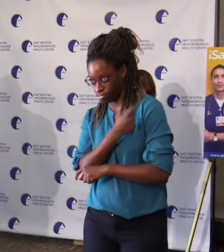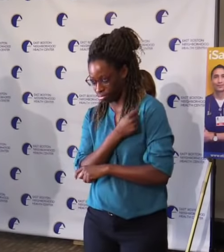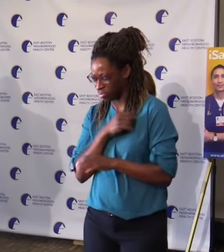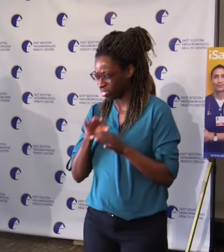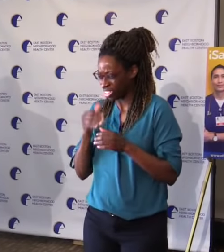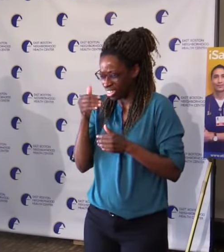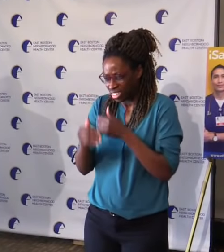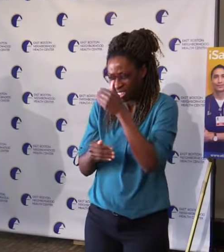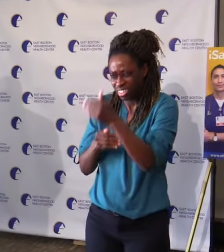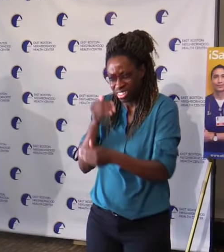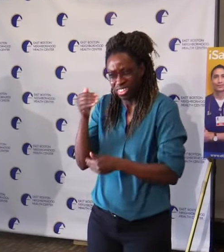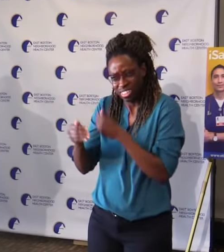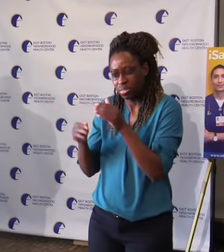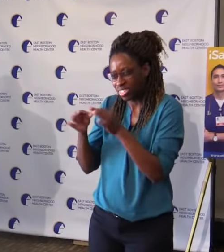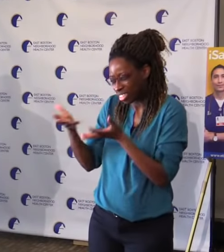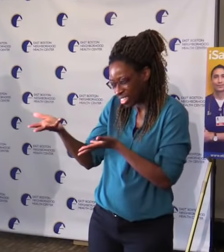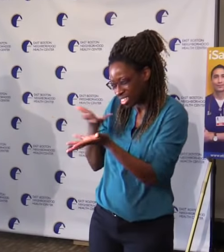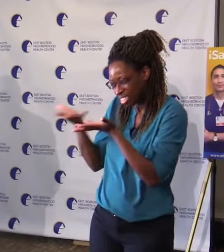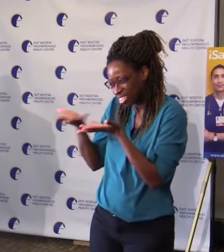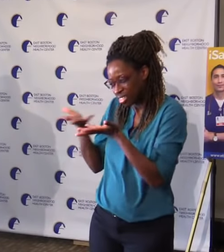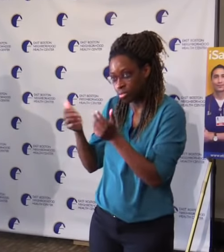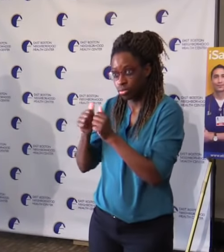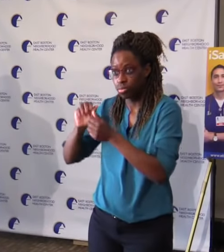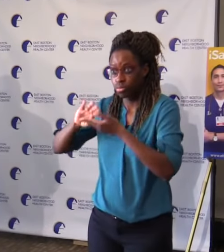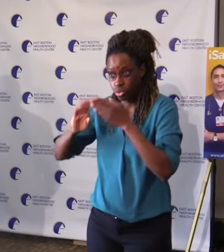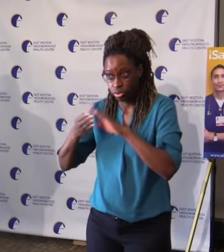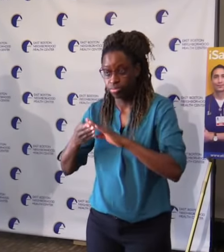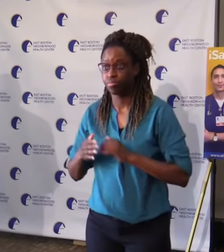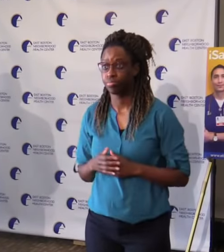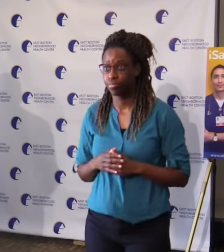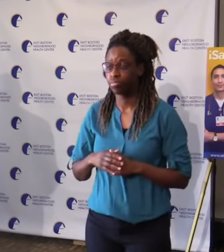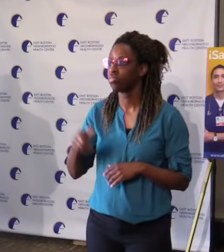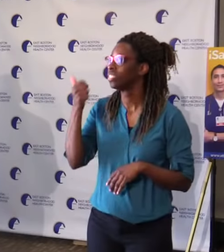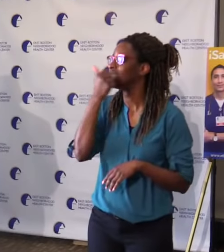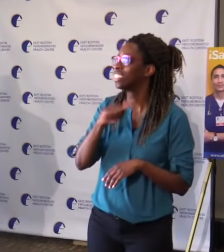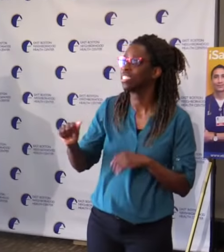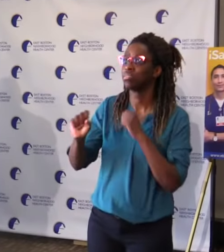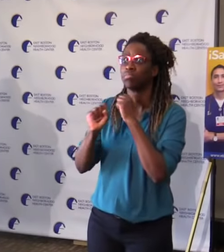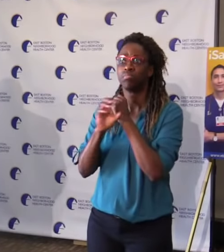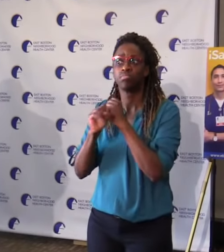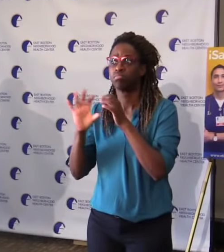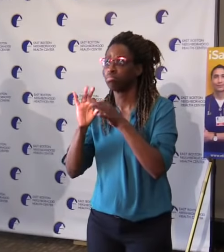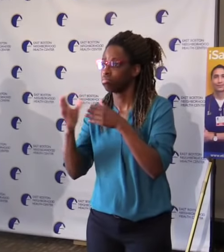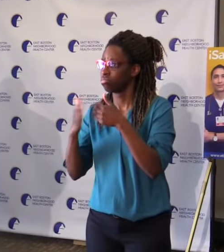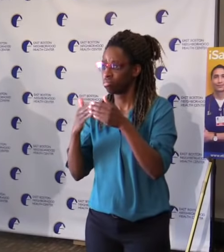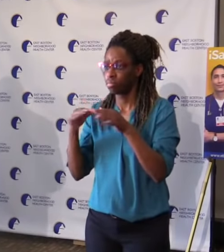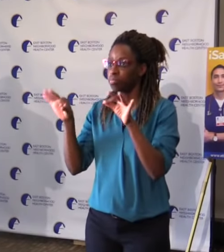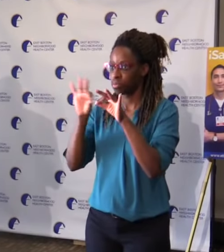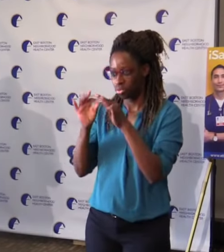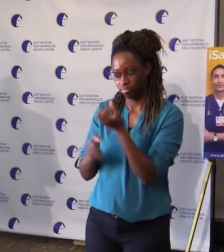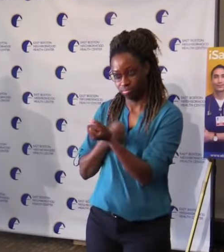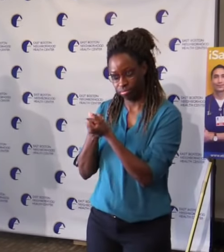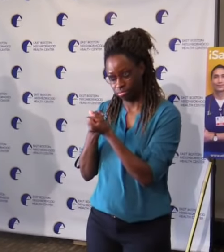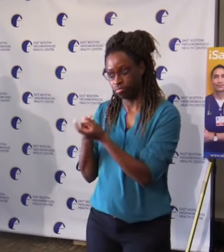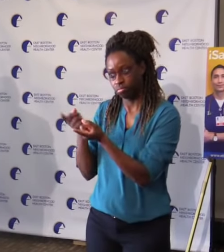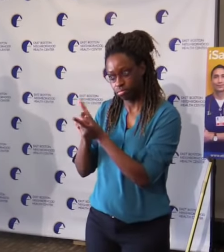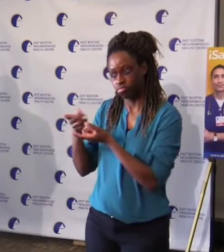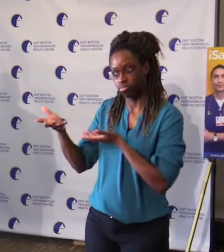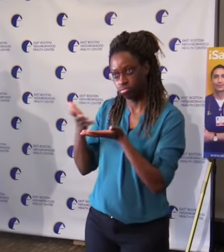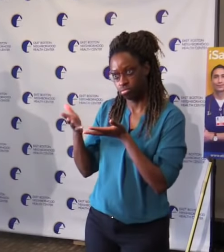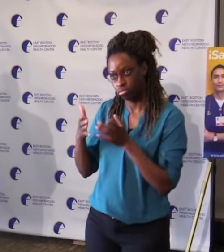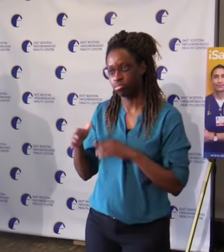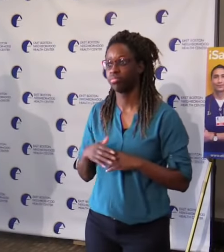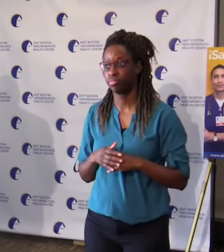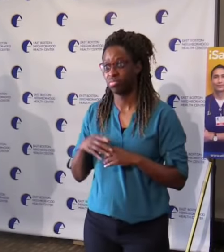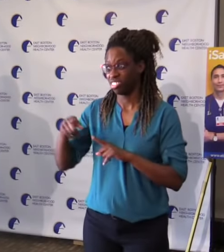But with the combination of continued, I'm sorry, with the combination of continued strong support and investment